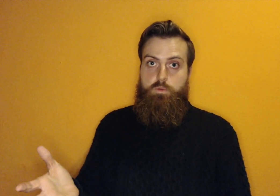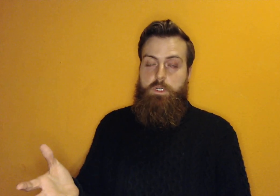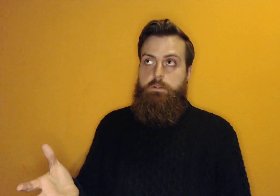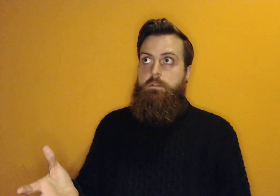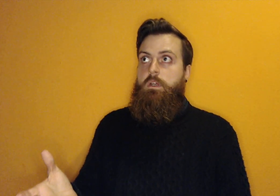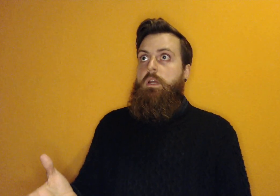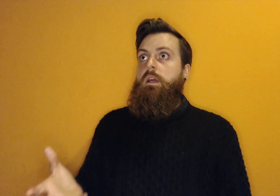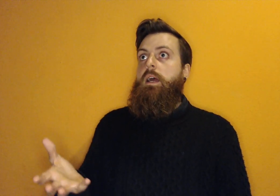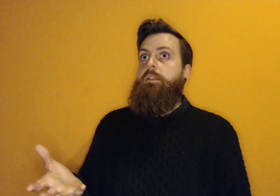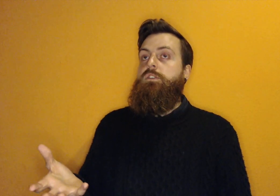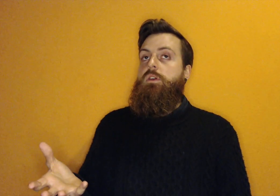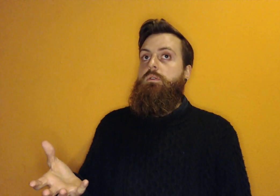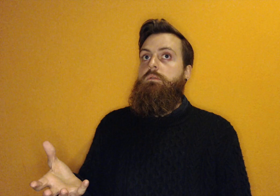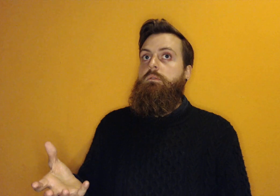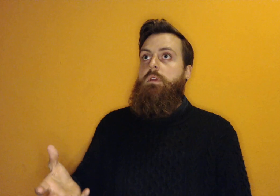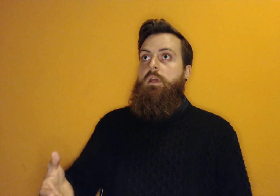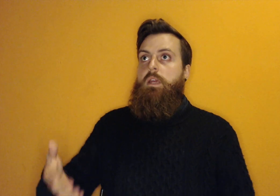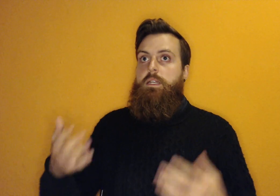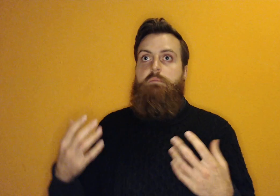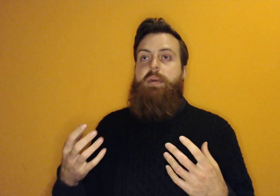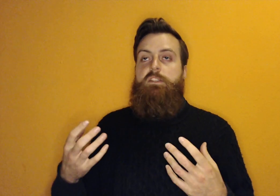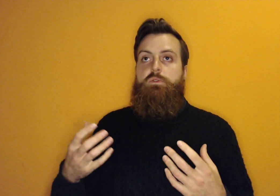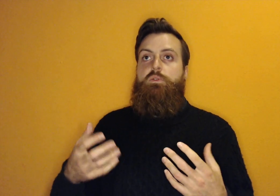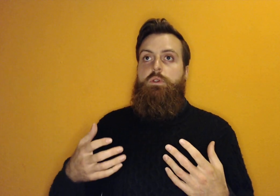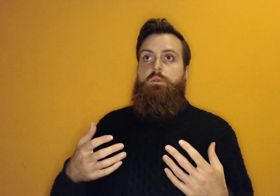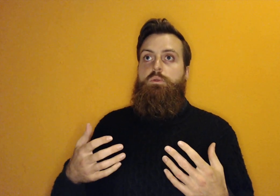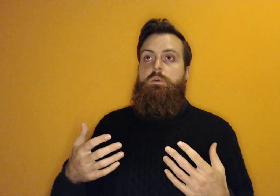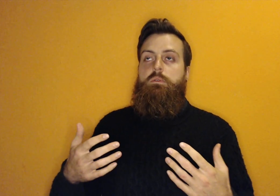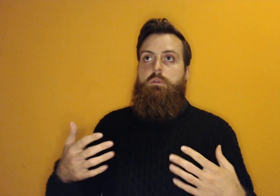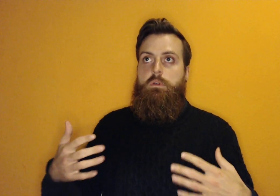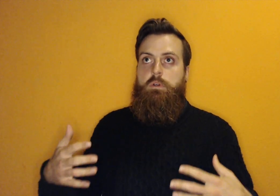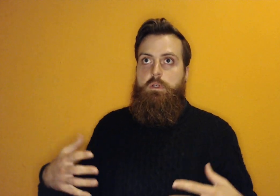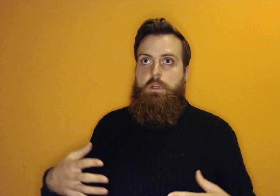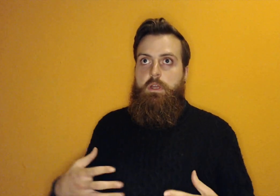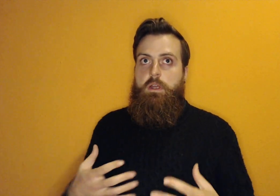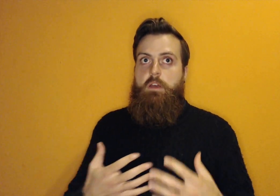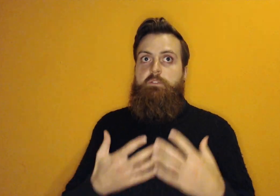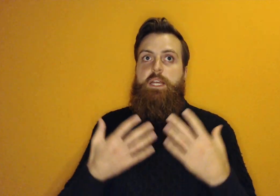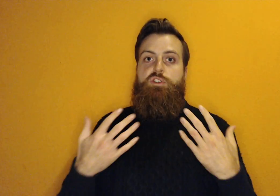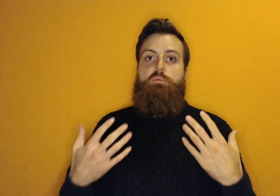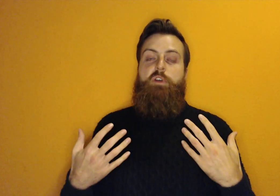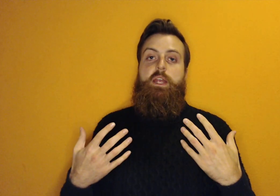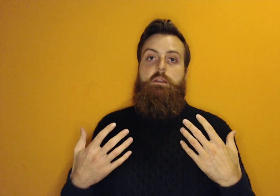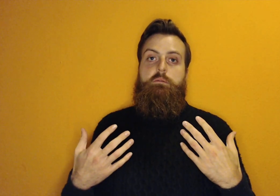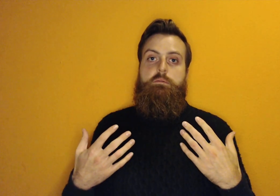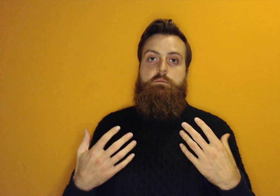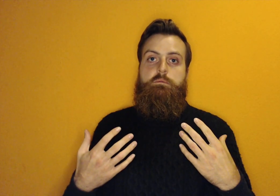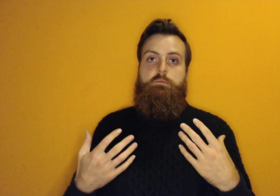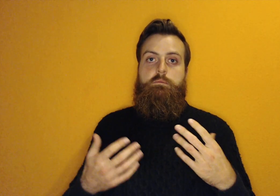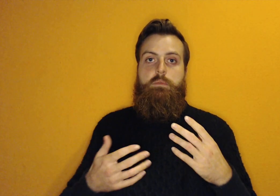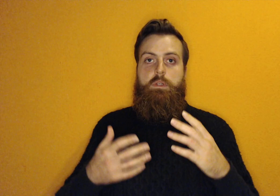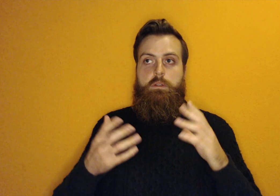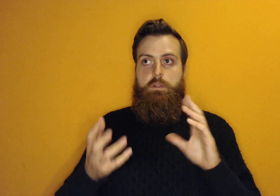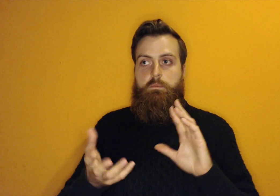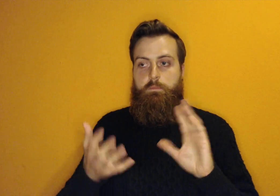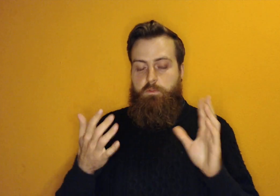world. And so it doesn't matter if you affect your brain through